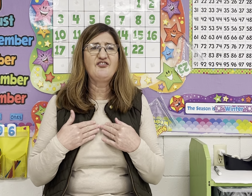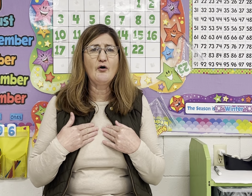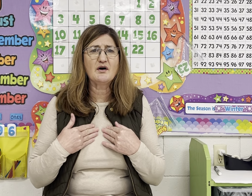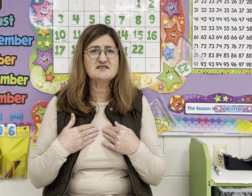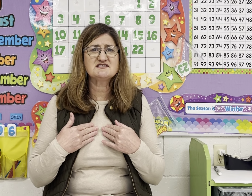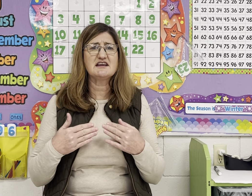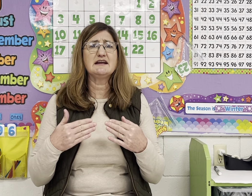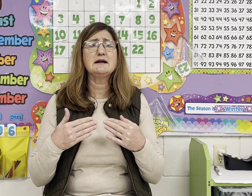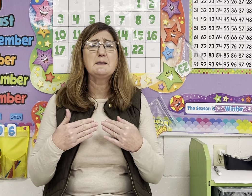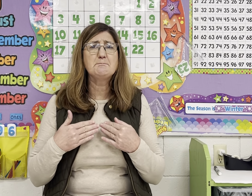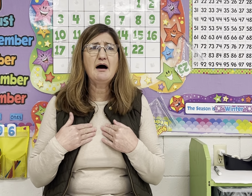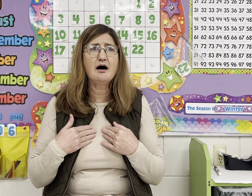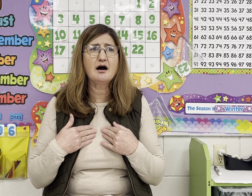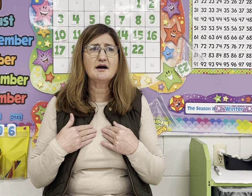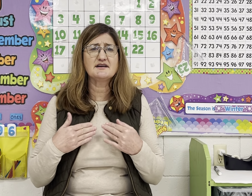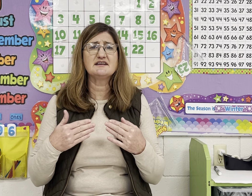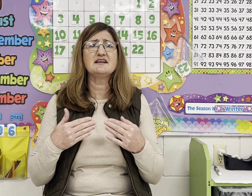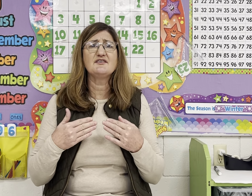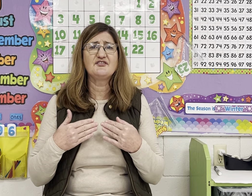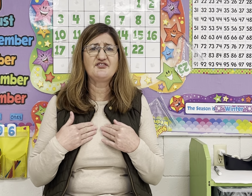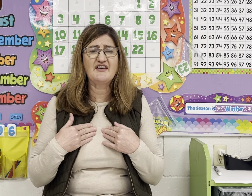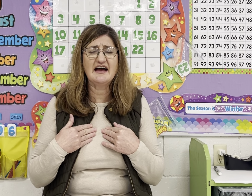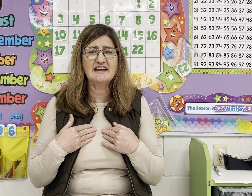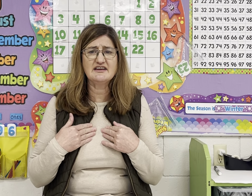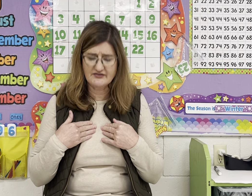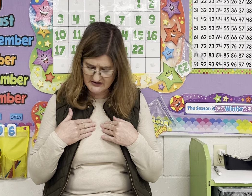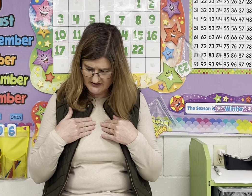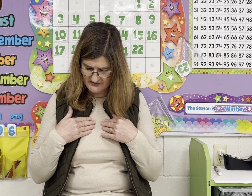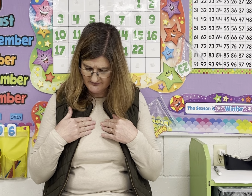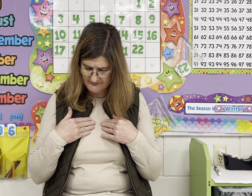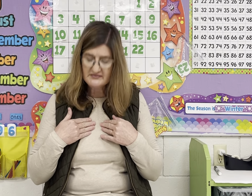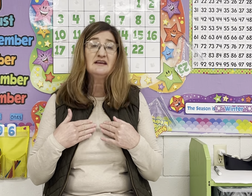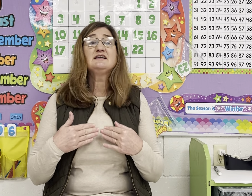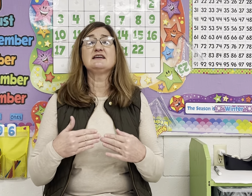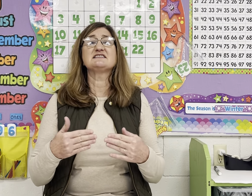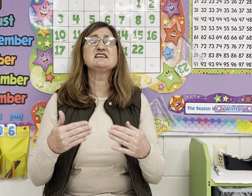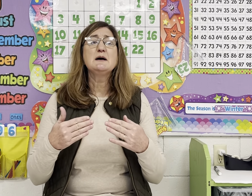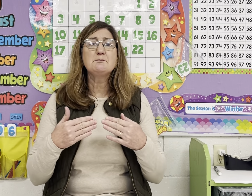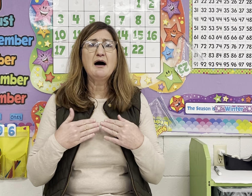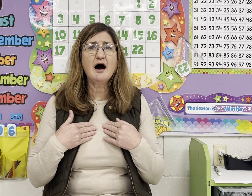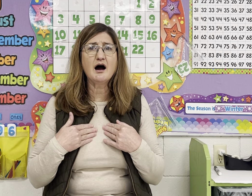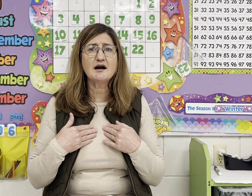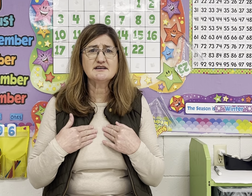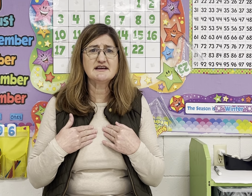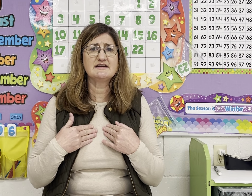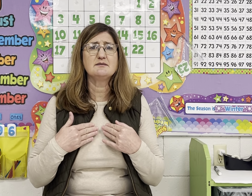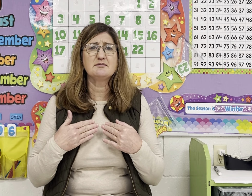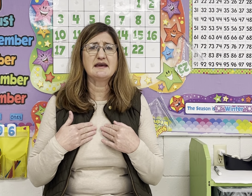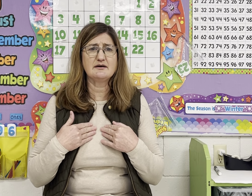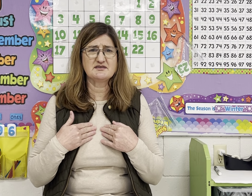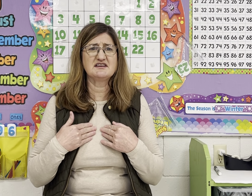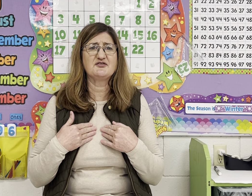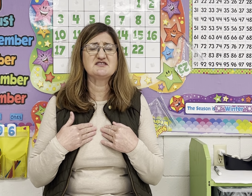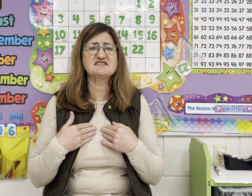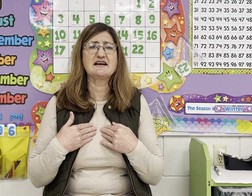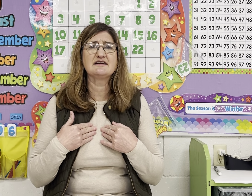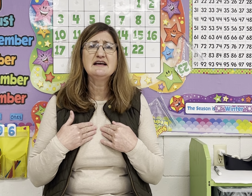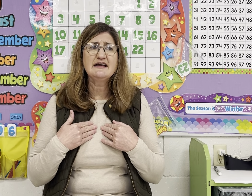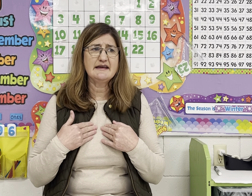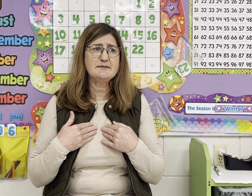Fourteen, pardon, favor. Yes, pardon began with a different sound. It